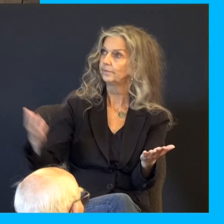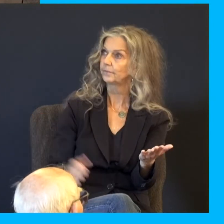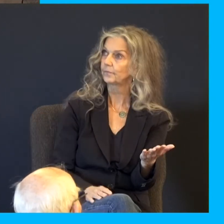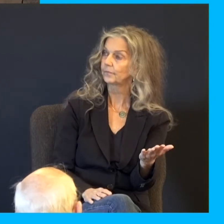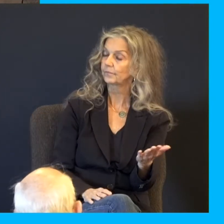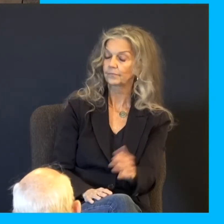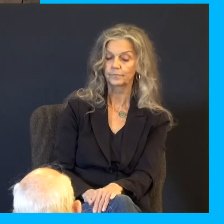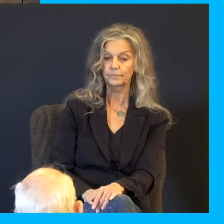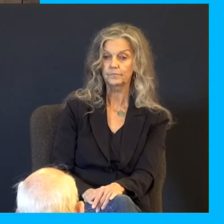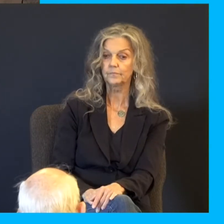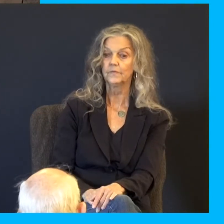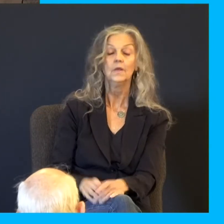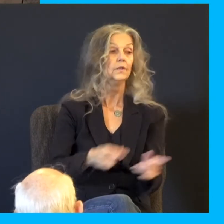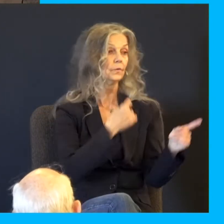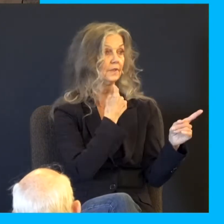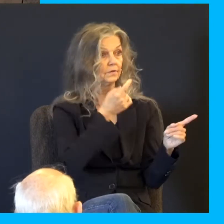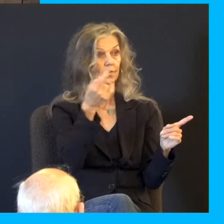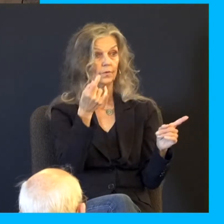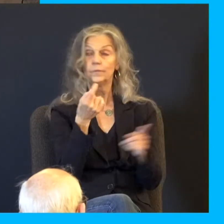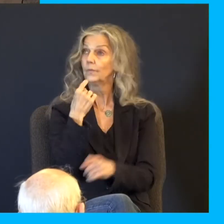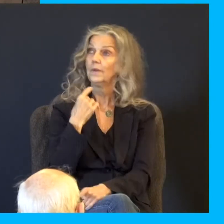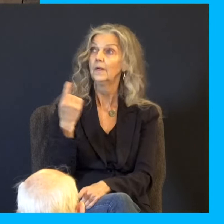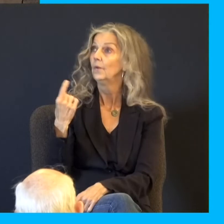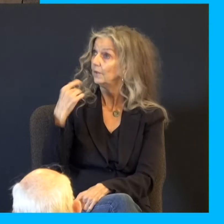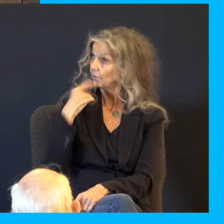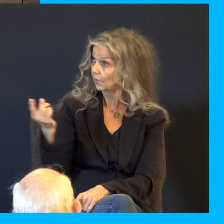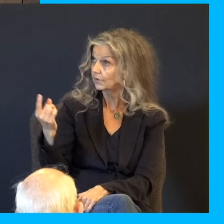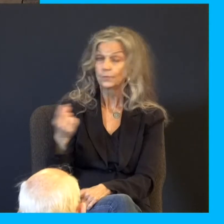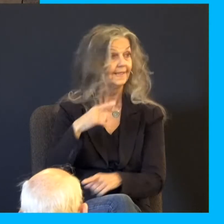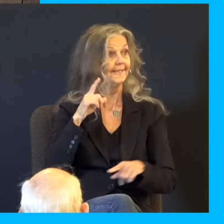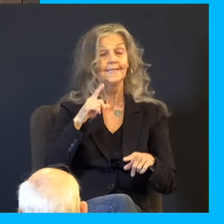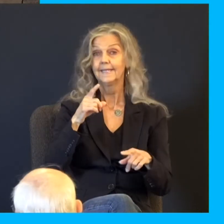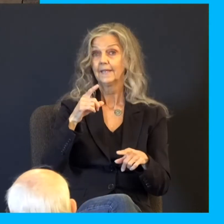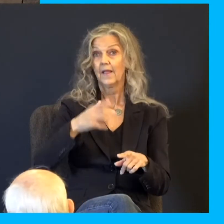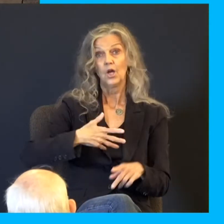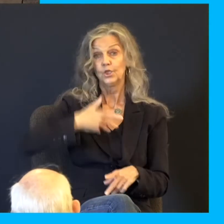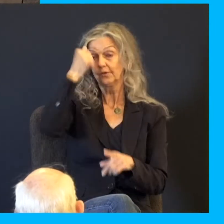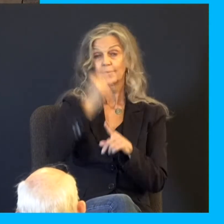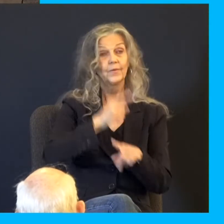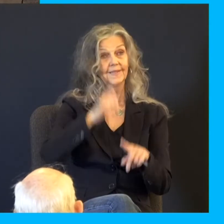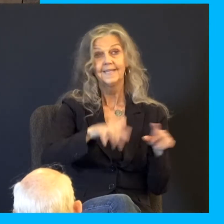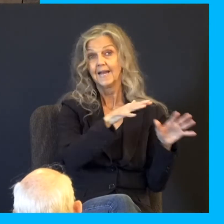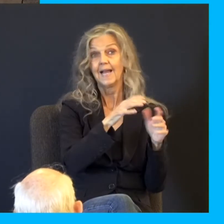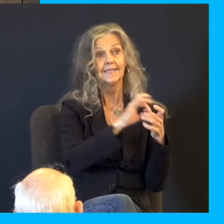And we said unto my Lord, The lad cannot leave his father, for if he should leave his father, his father would die.